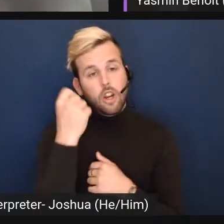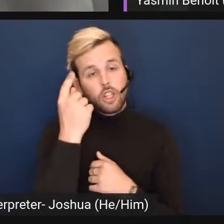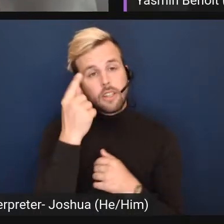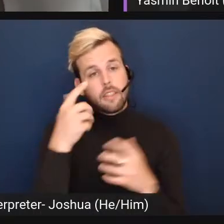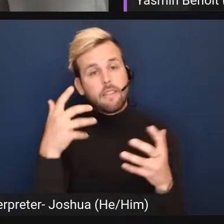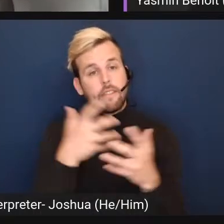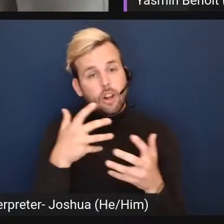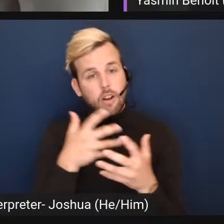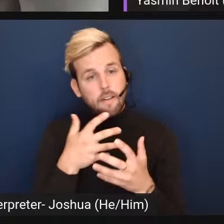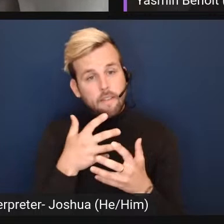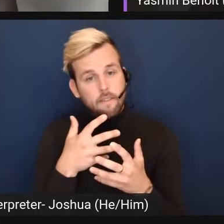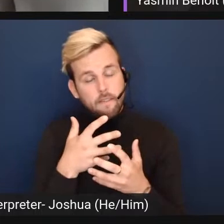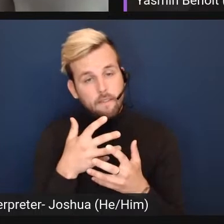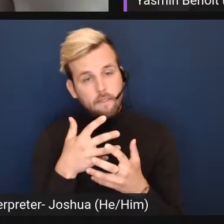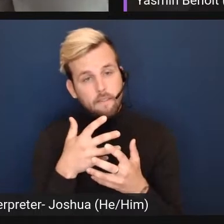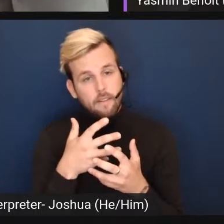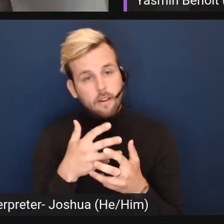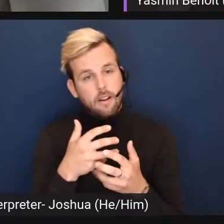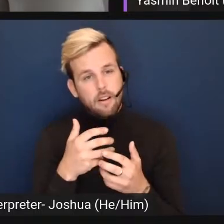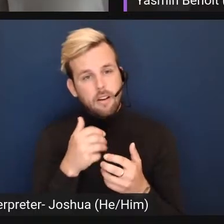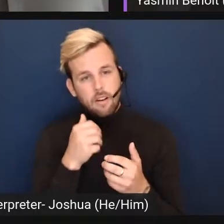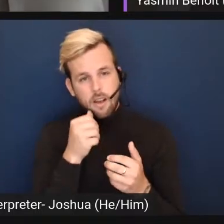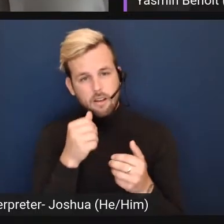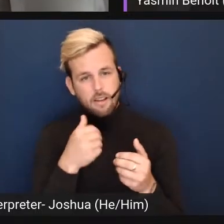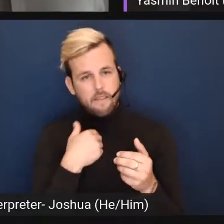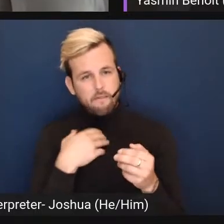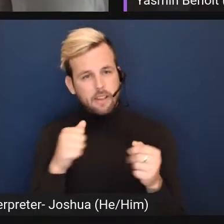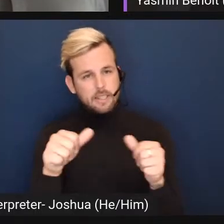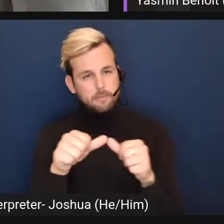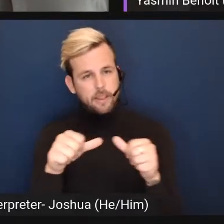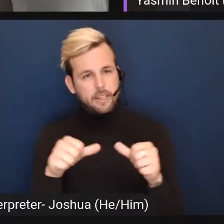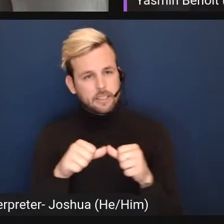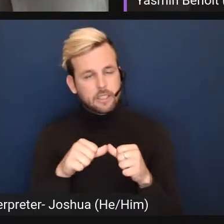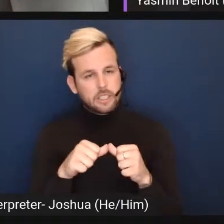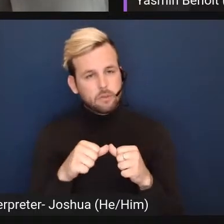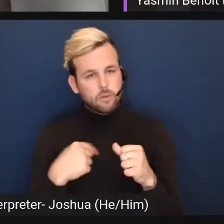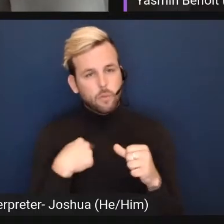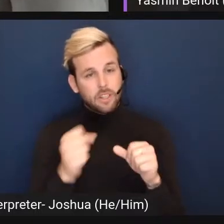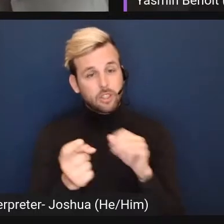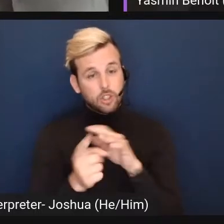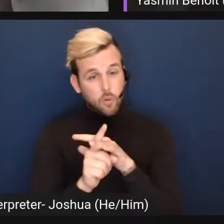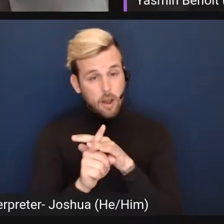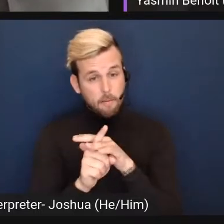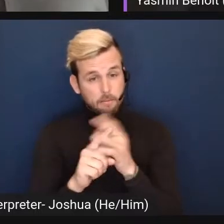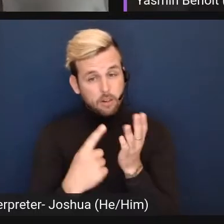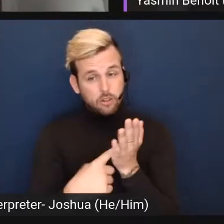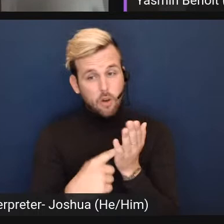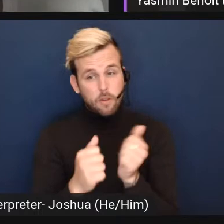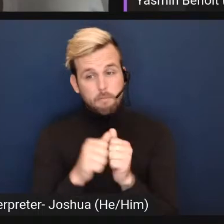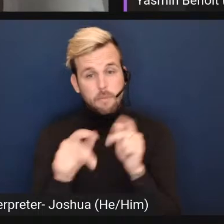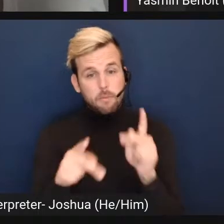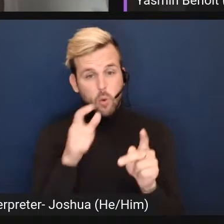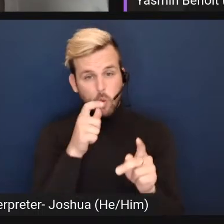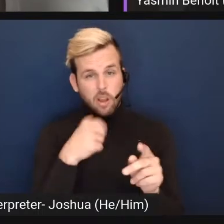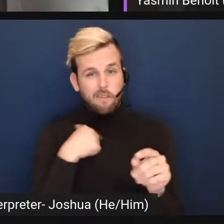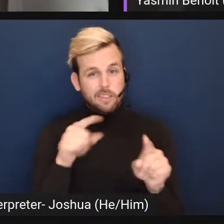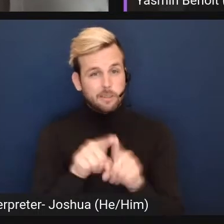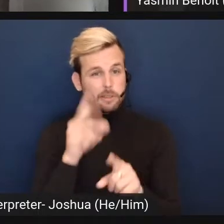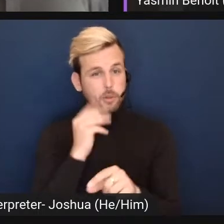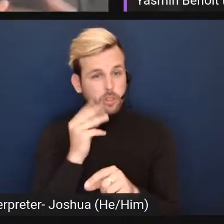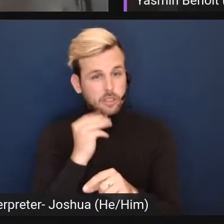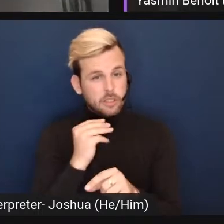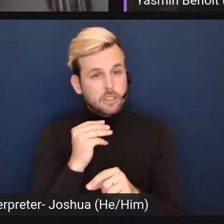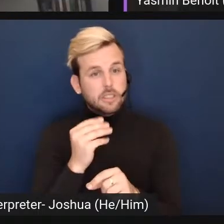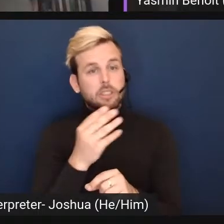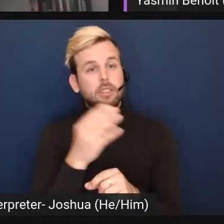fear of not having a place where we can show up to talk to people who share our experiences um